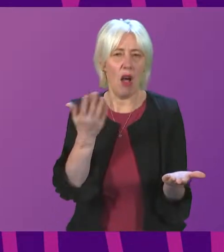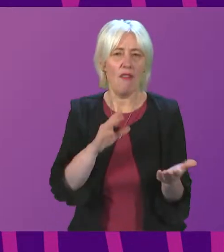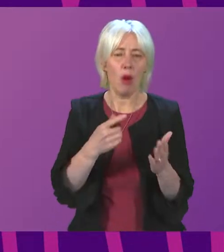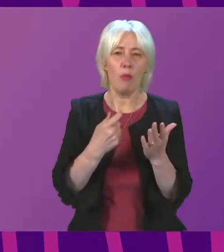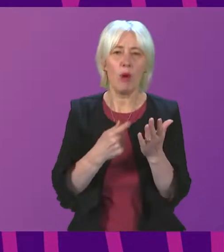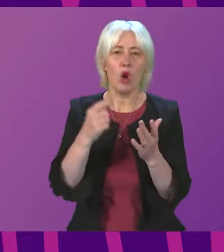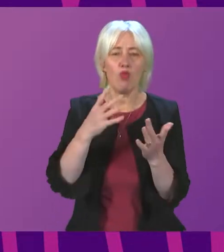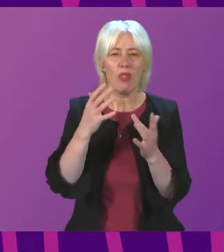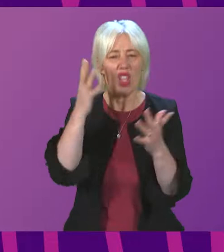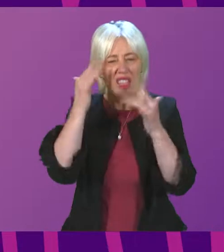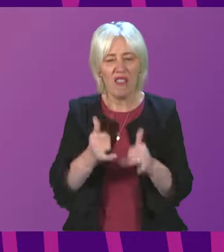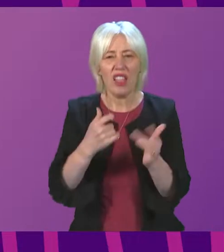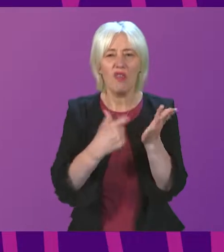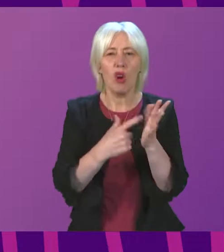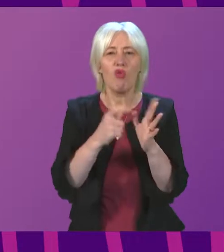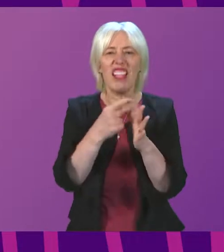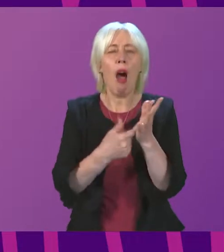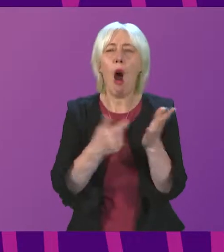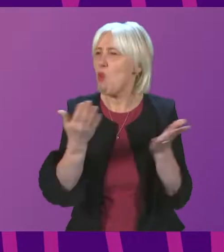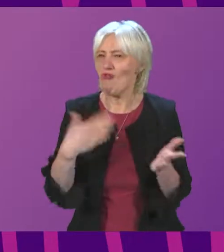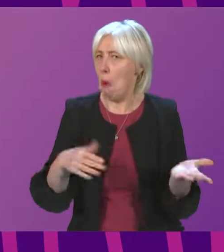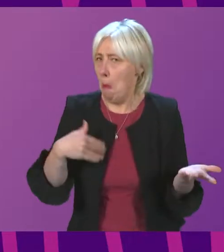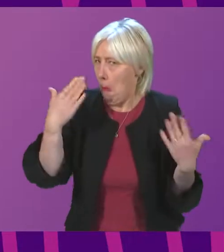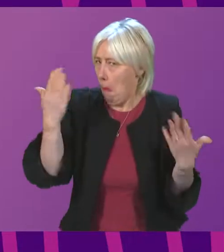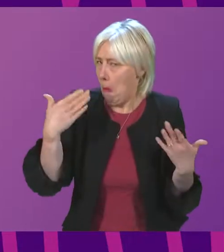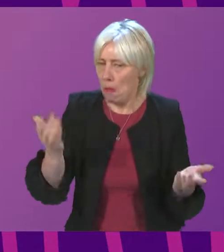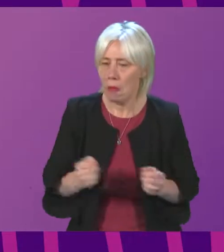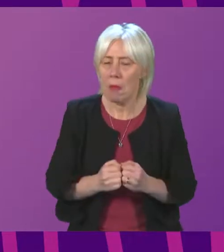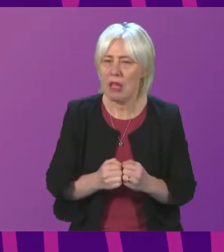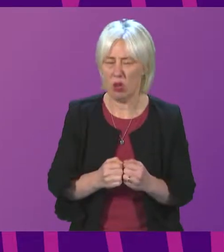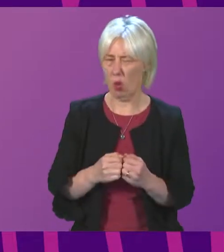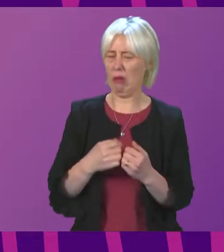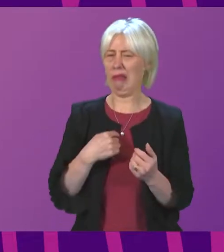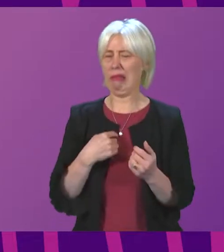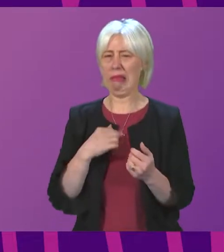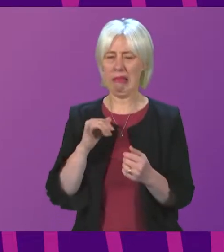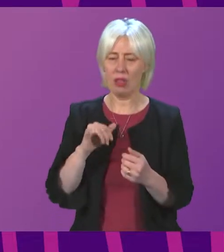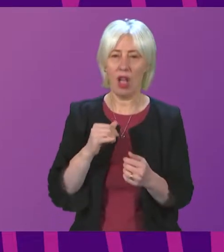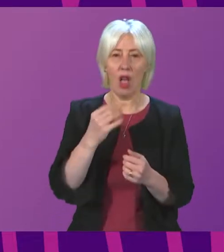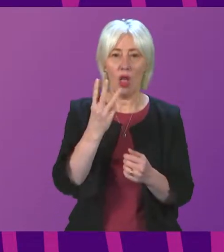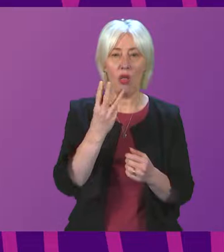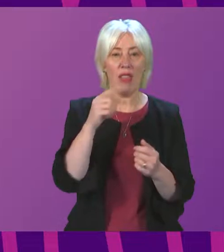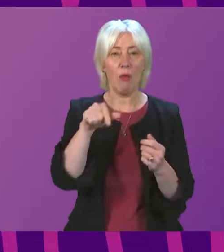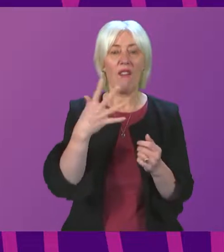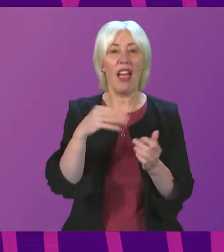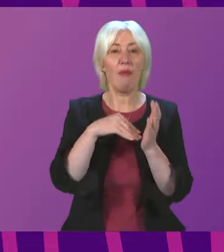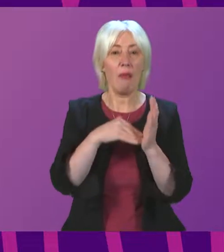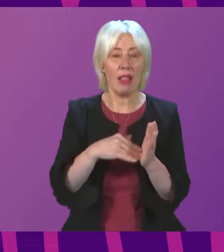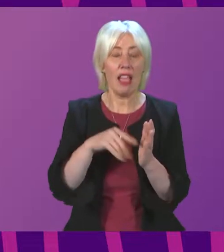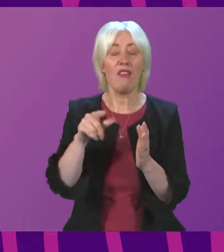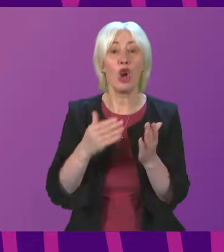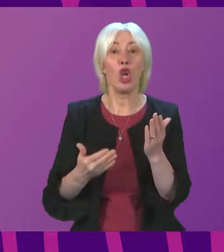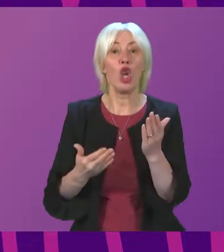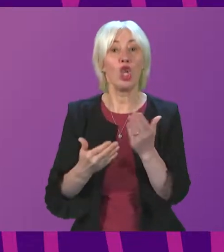radar surveillance has come from. It certainly begs some questions about the three and a half million pounds that were spent on New Century